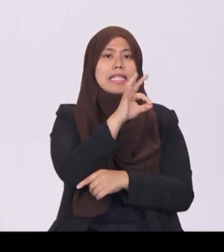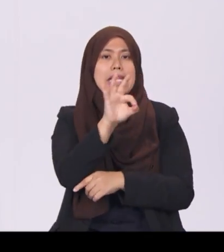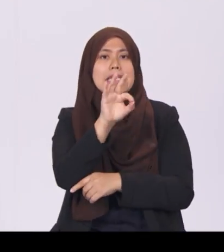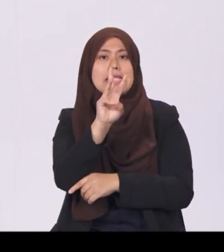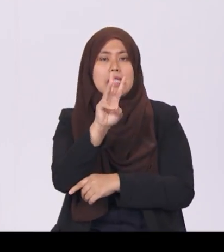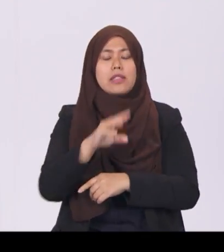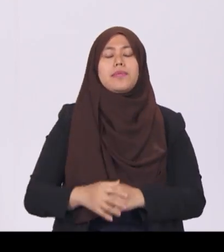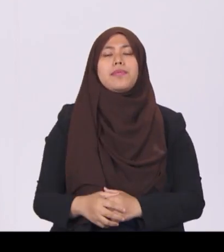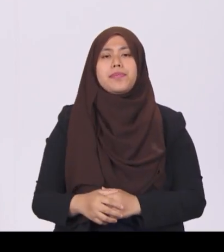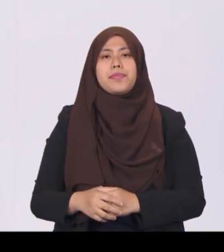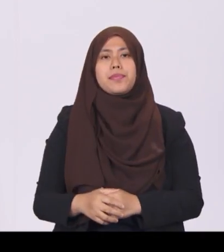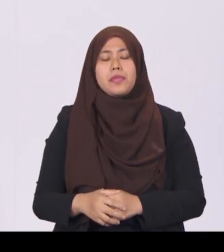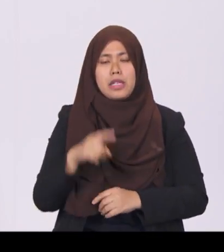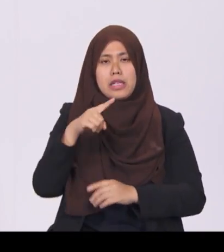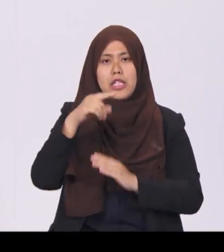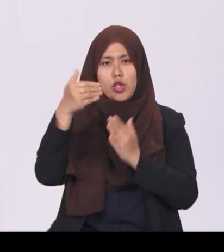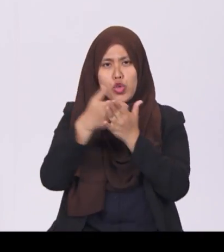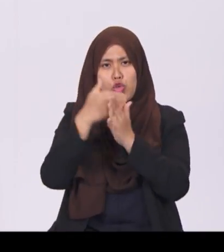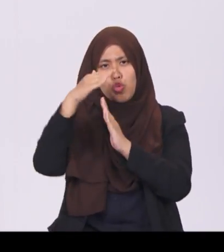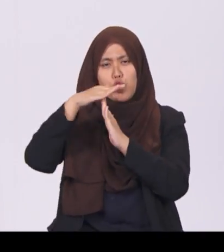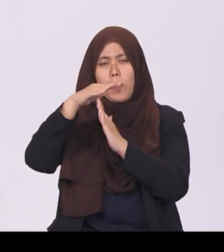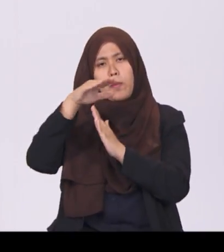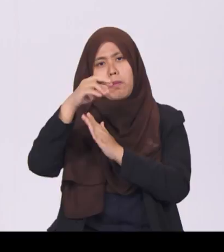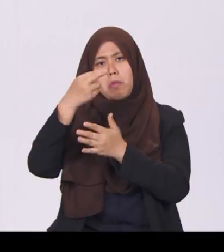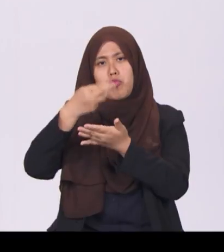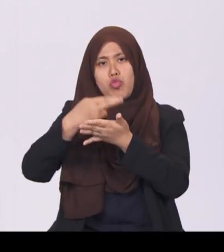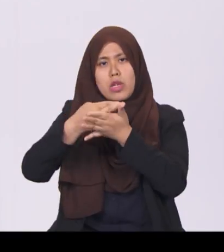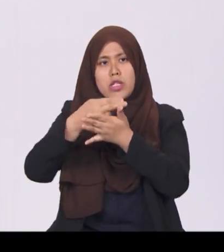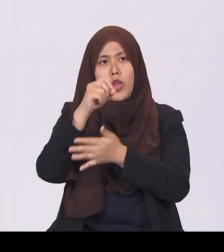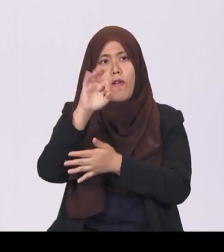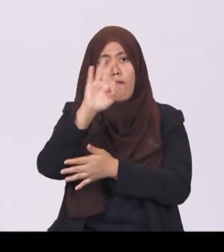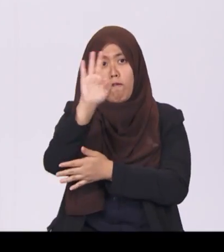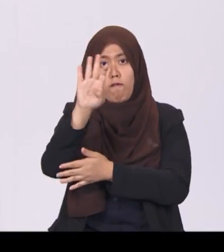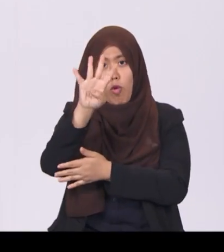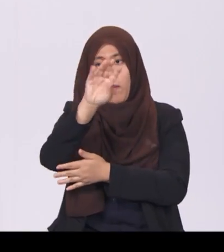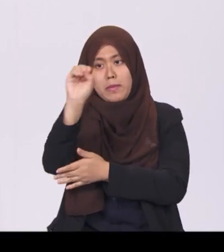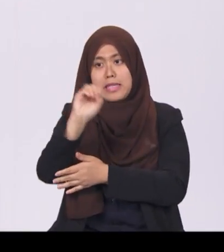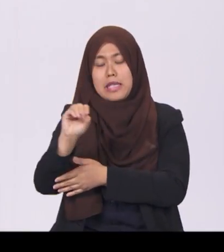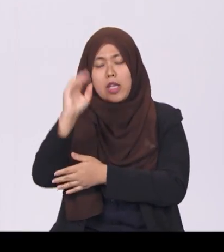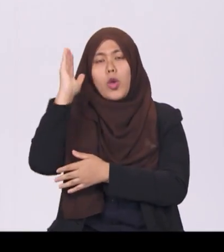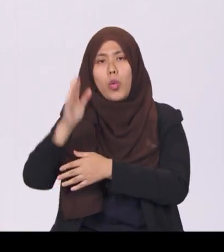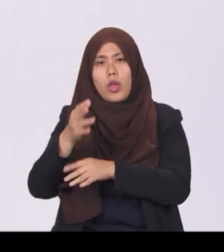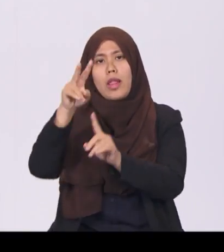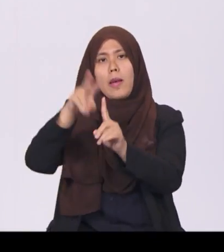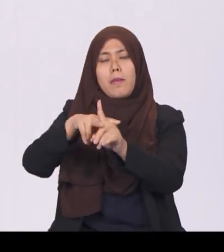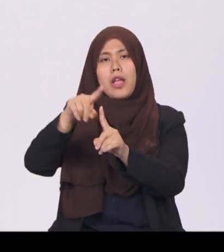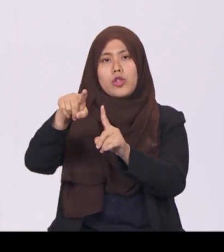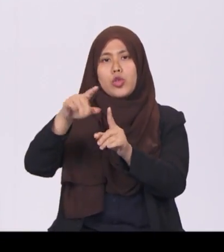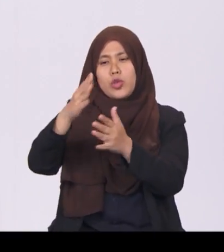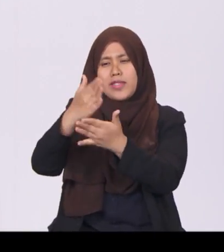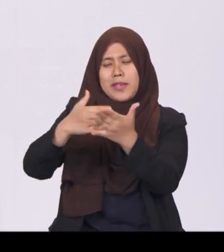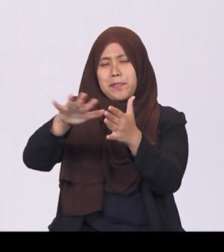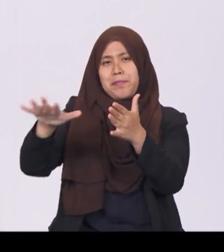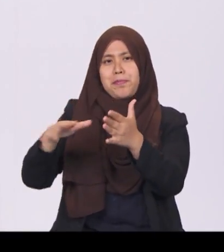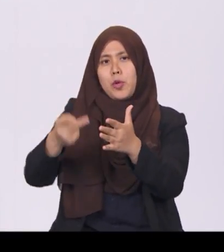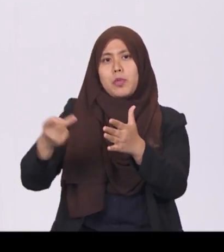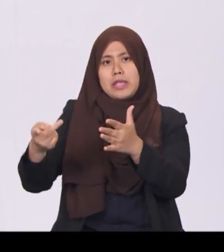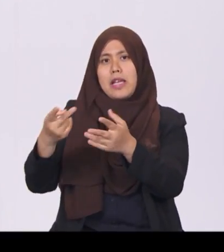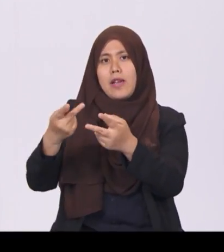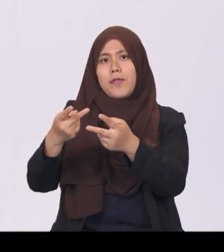The new top marginal rates of 4% will apply to the portion of residential property value which is in excess